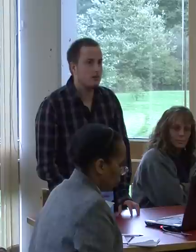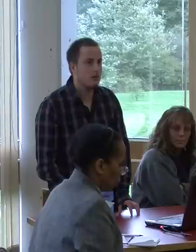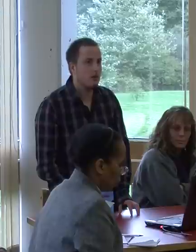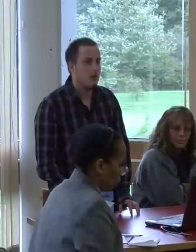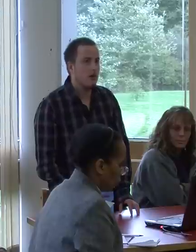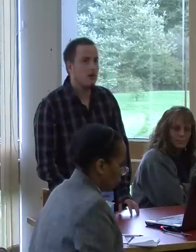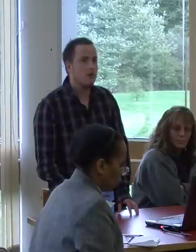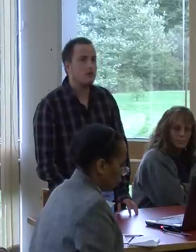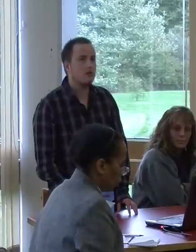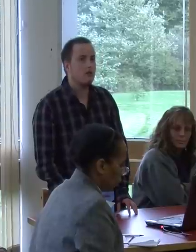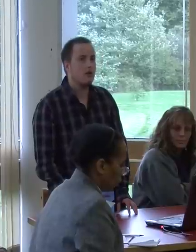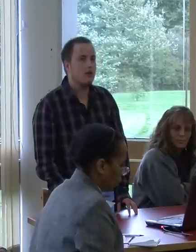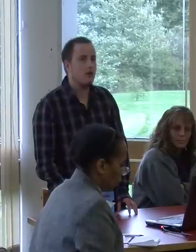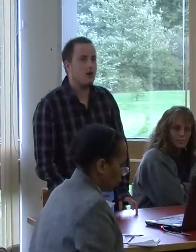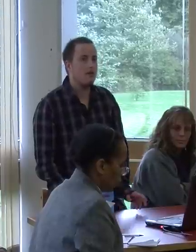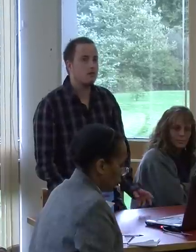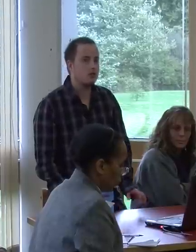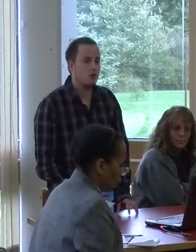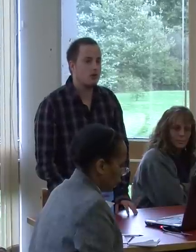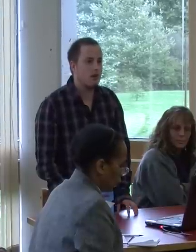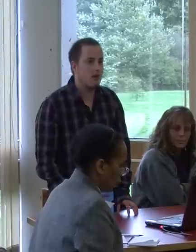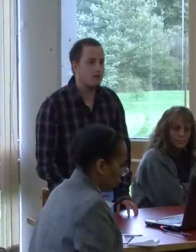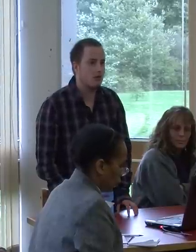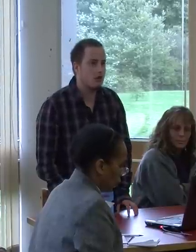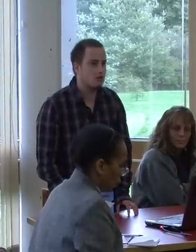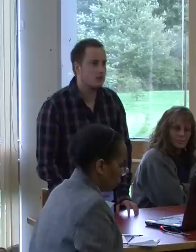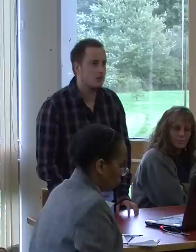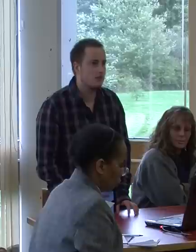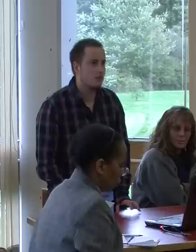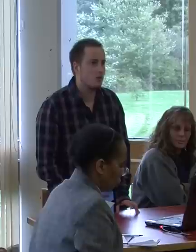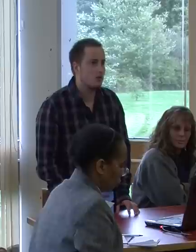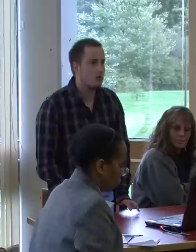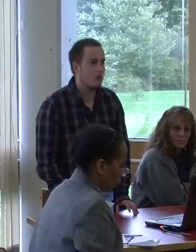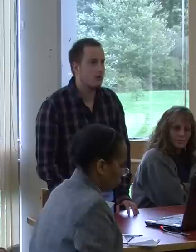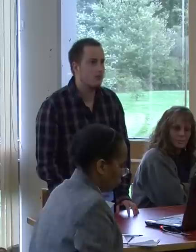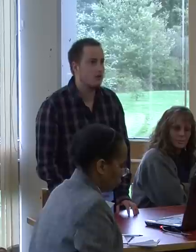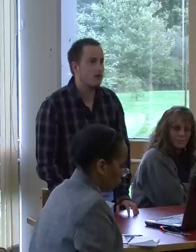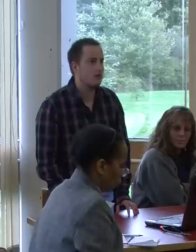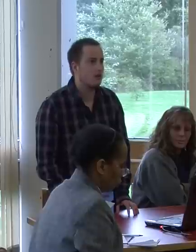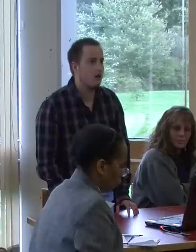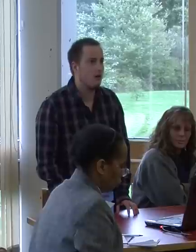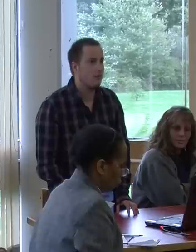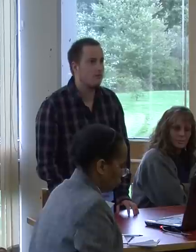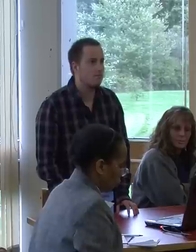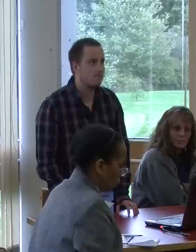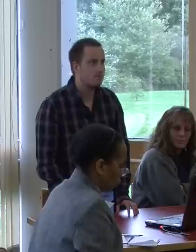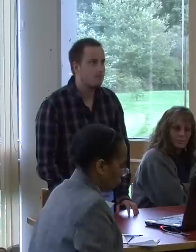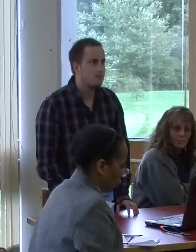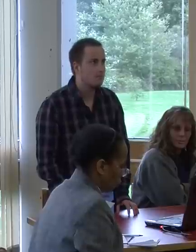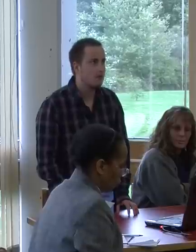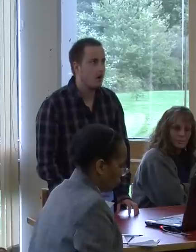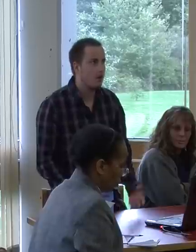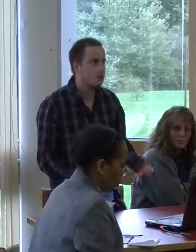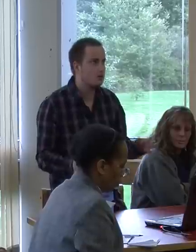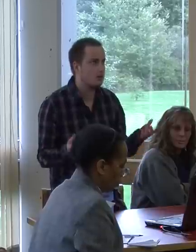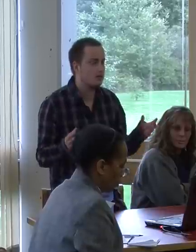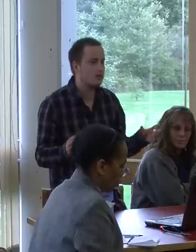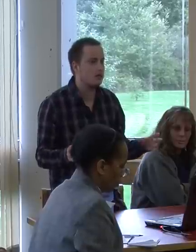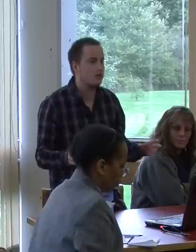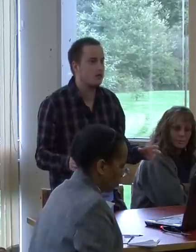And shortly after I received the cochlear implant, I was considered